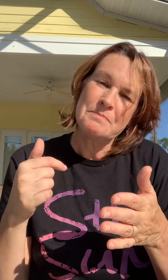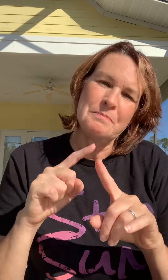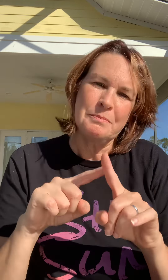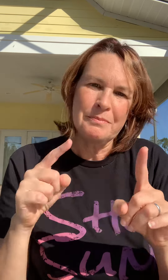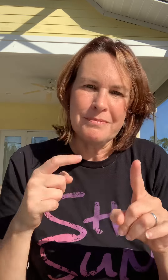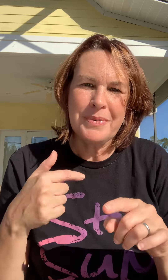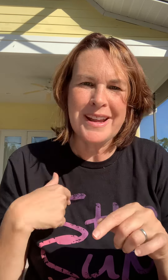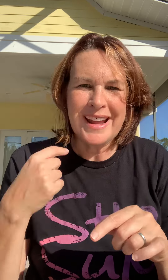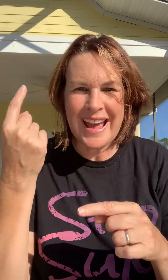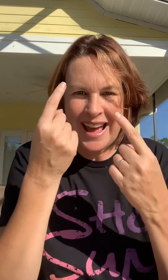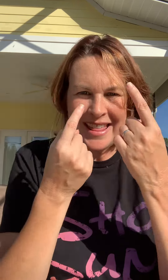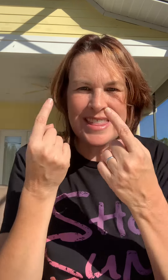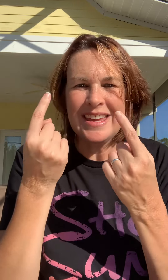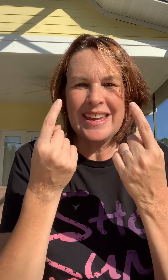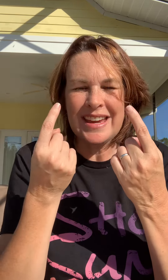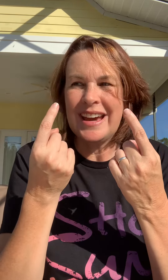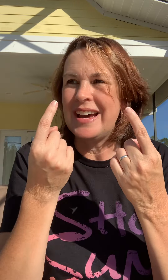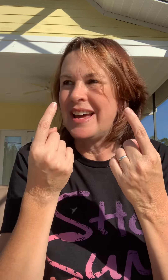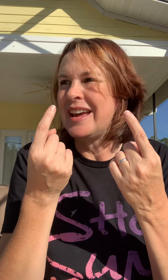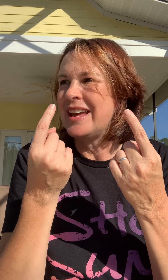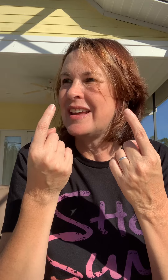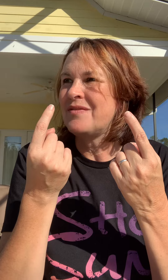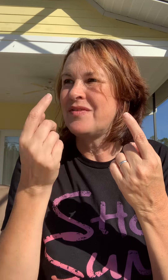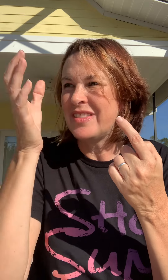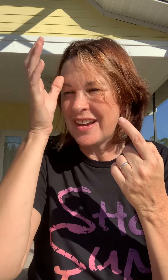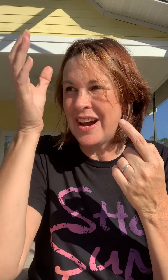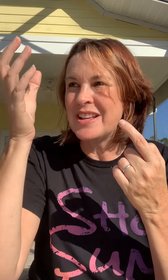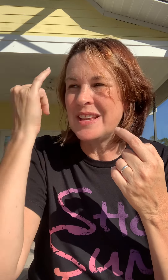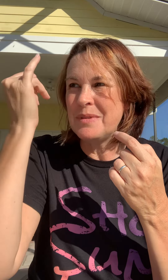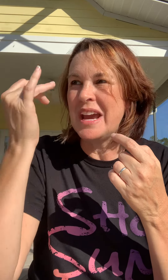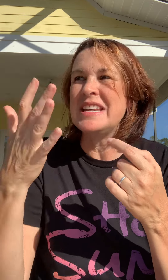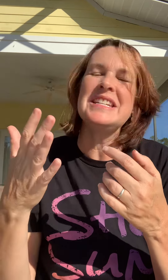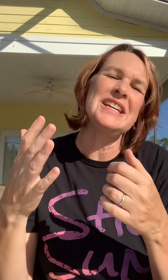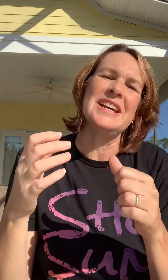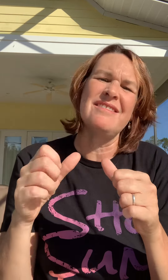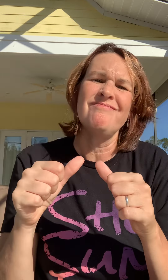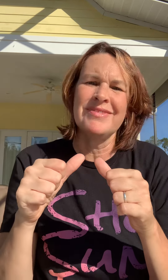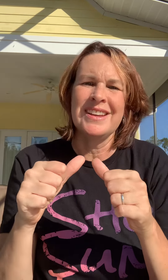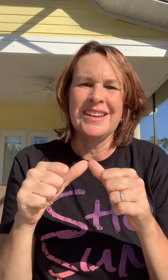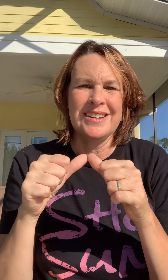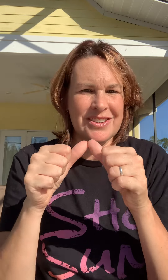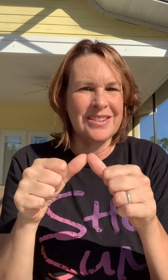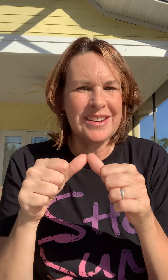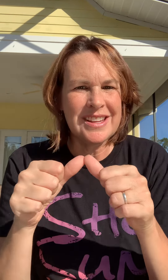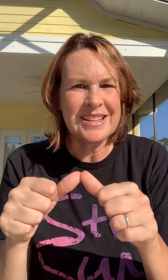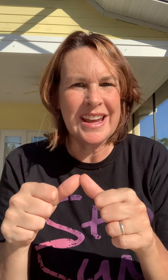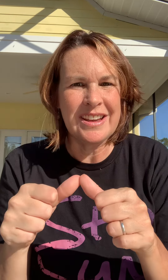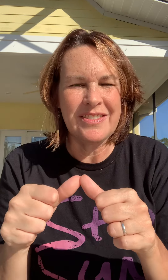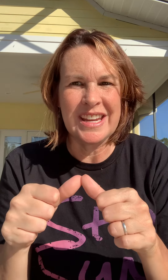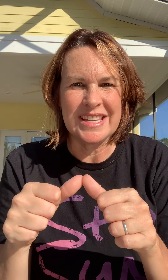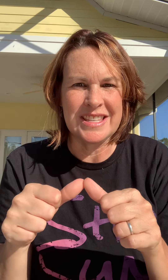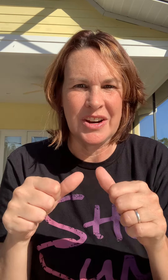But I think the concept, the idea is kind of, it gets there.